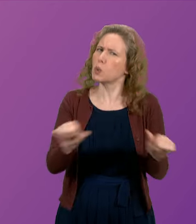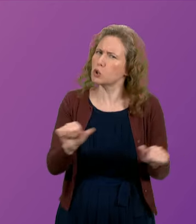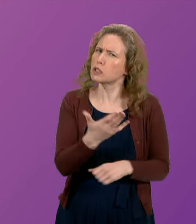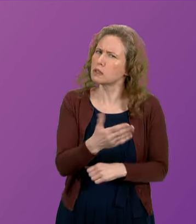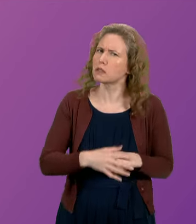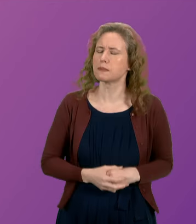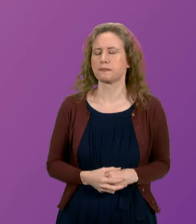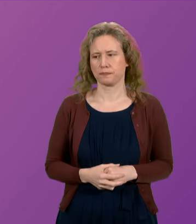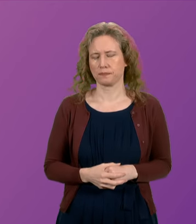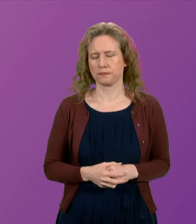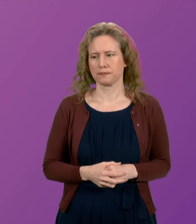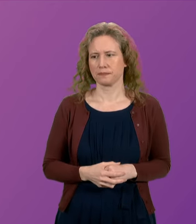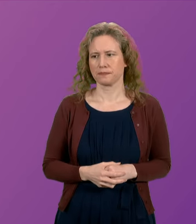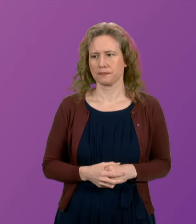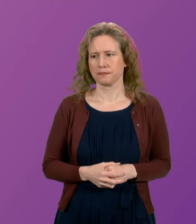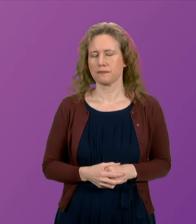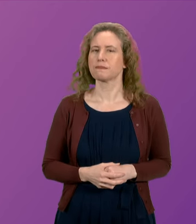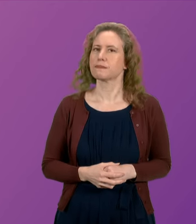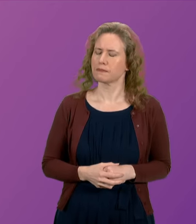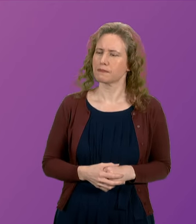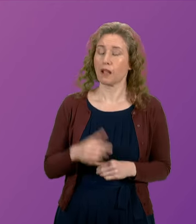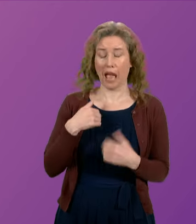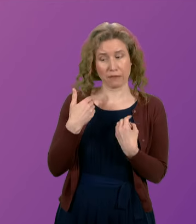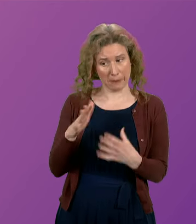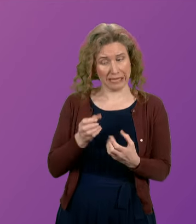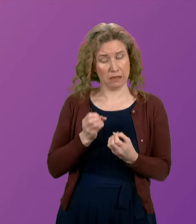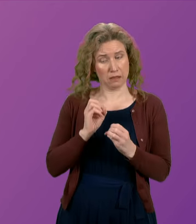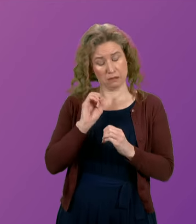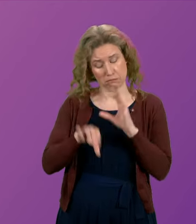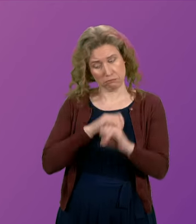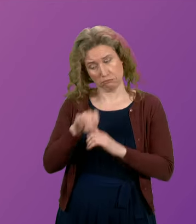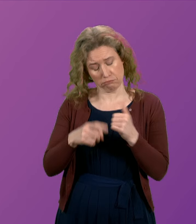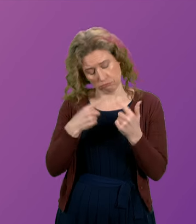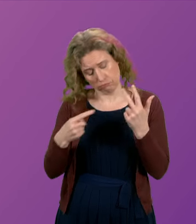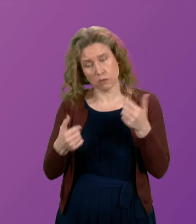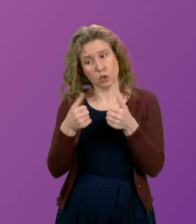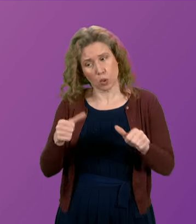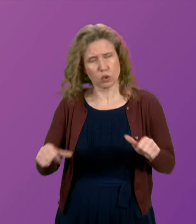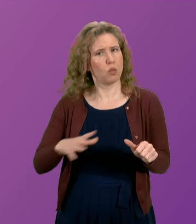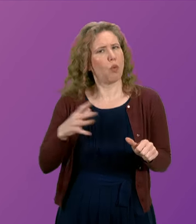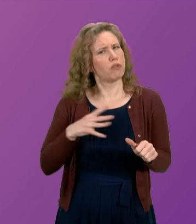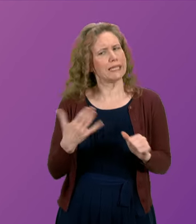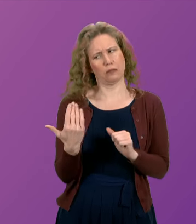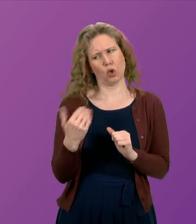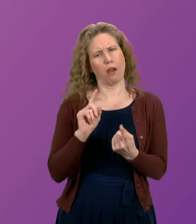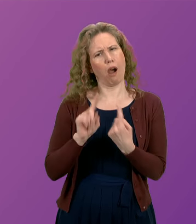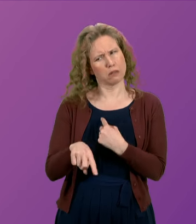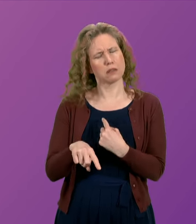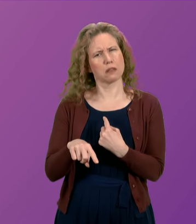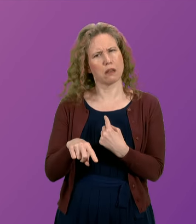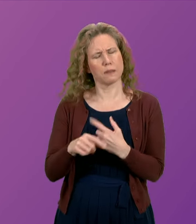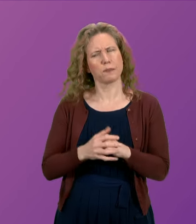First Minister. I think the, well, I have set out the solutions in my earlier answer to Mr Ross, and I,